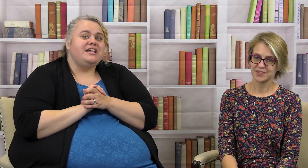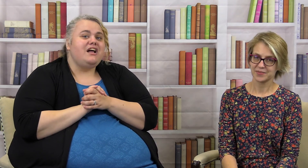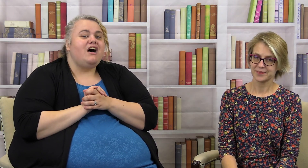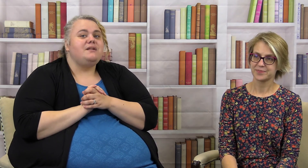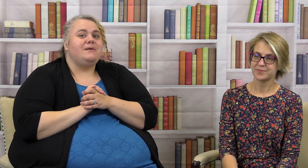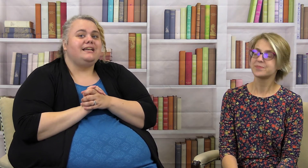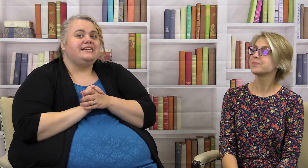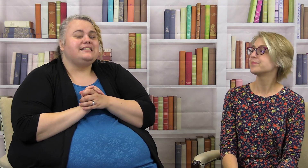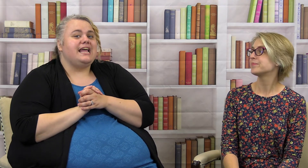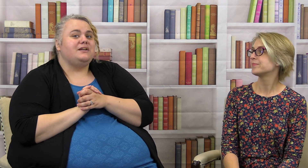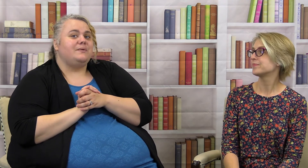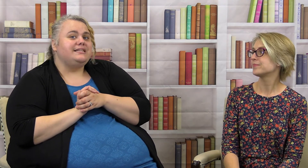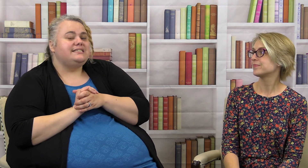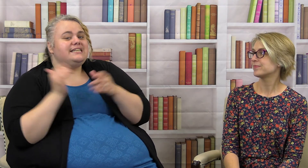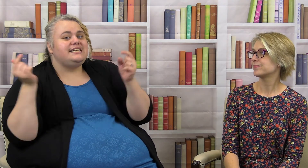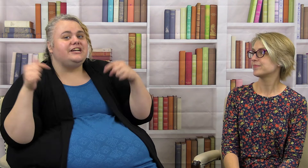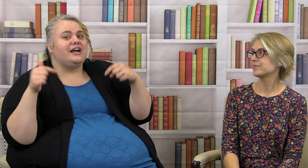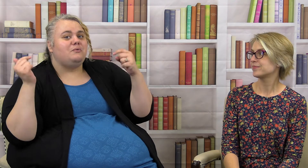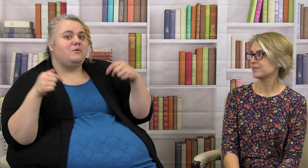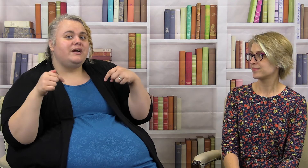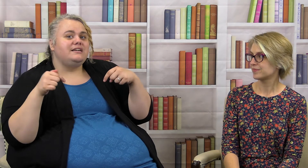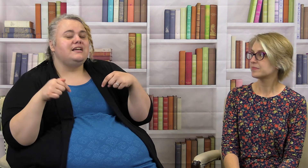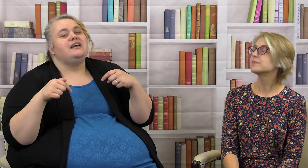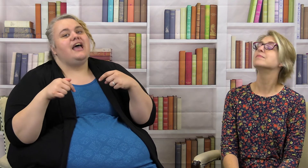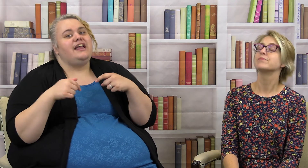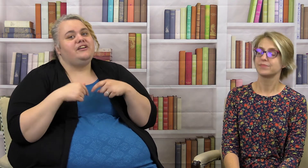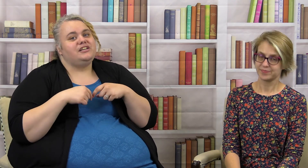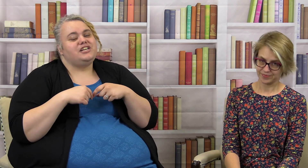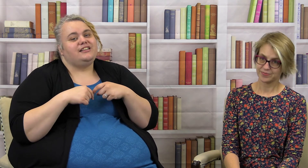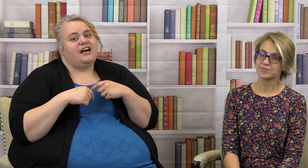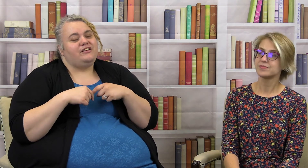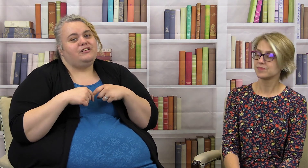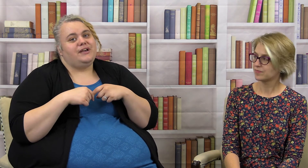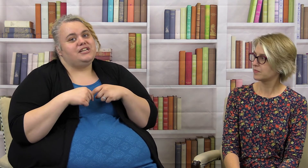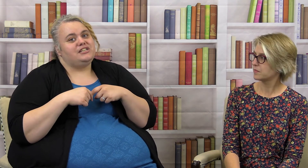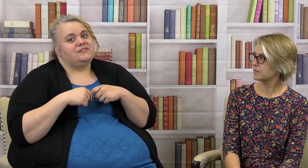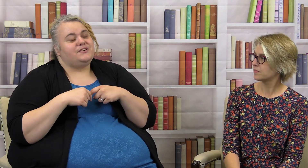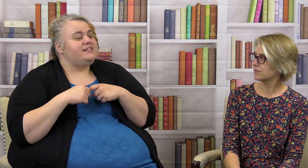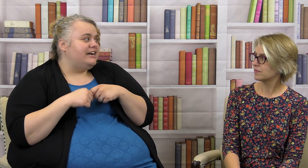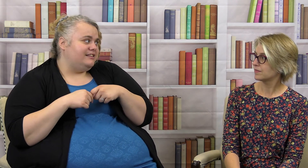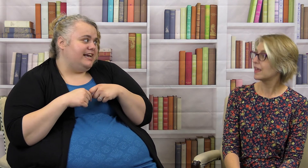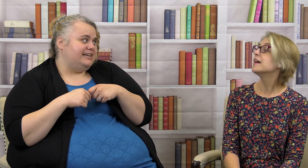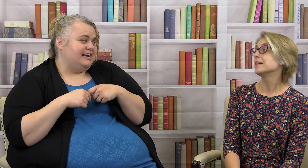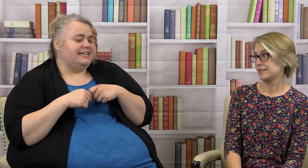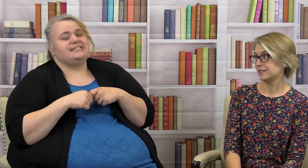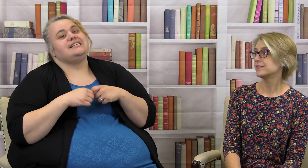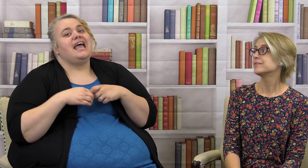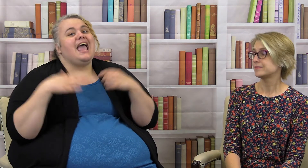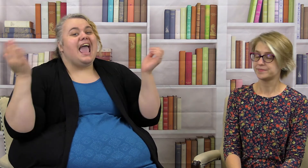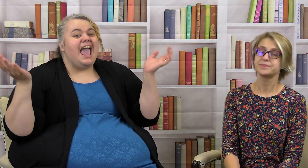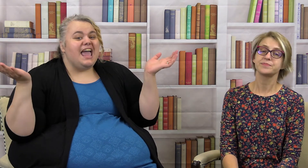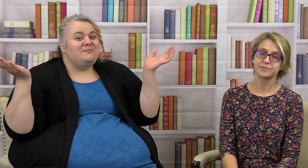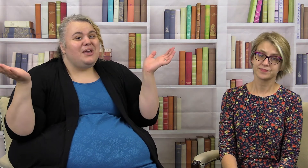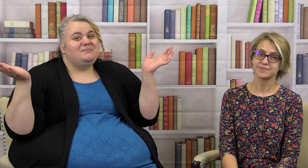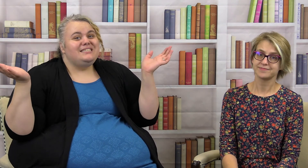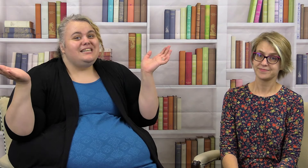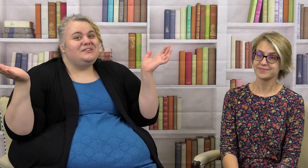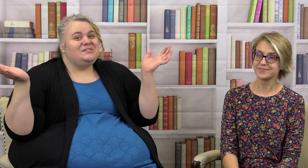on mondays and wednesdays here at horn and you can check the other locations for their late nights and we hope to see you